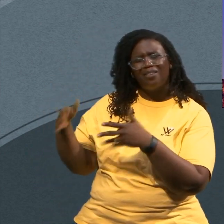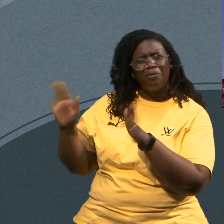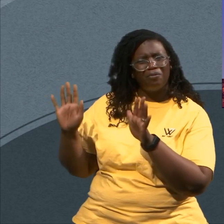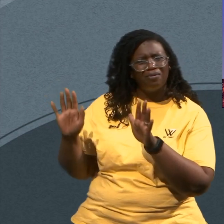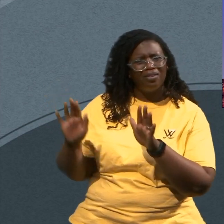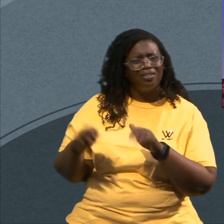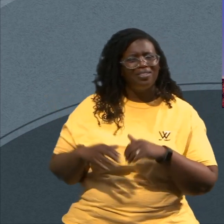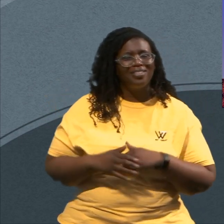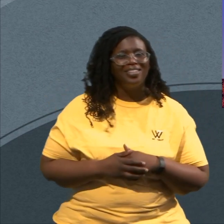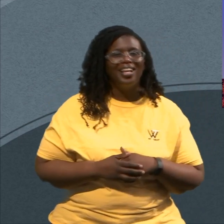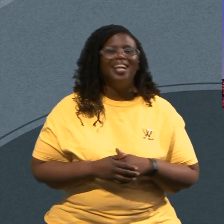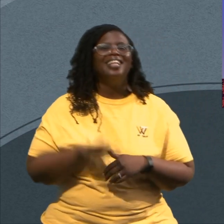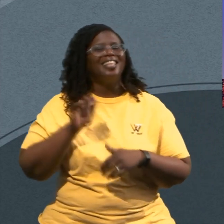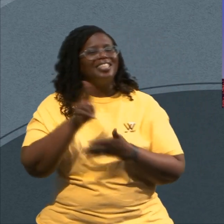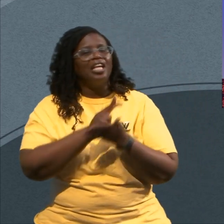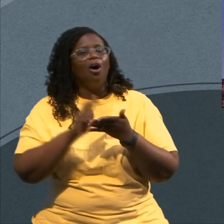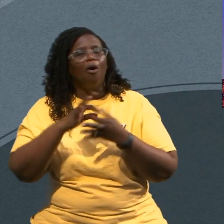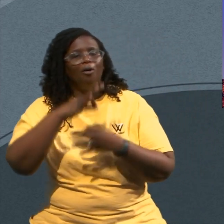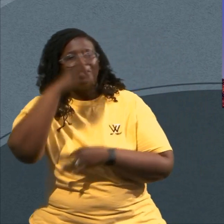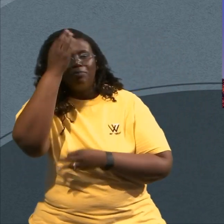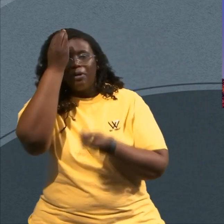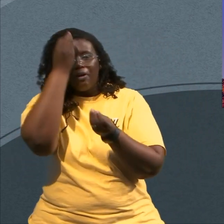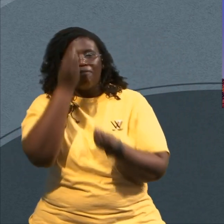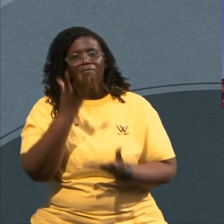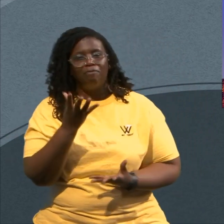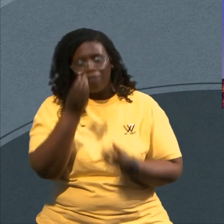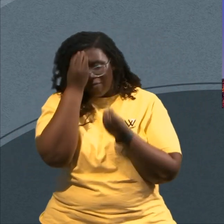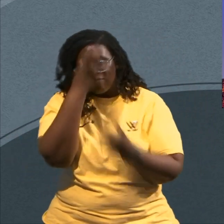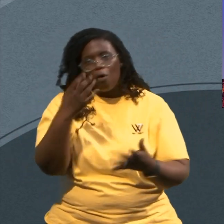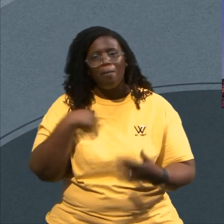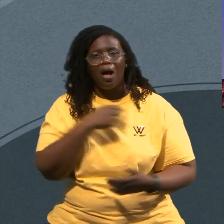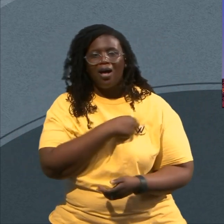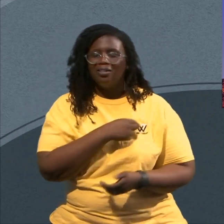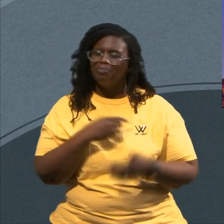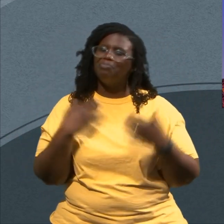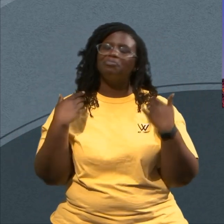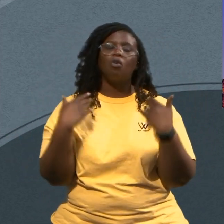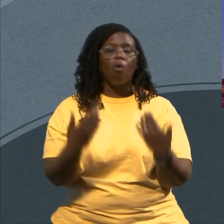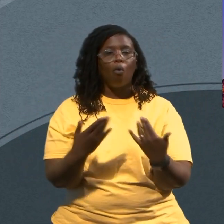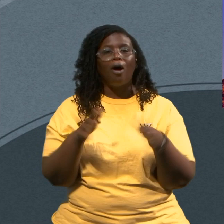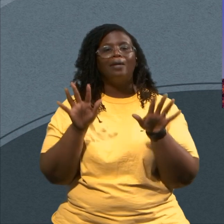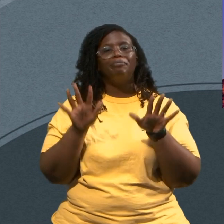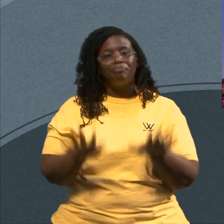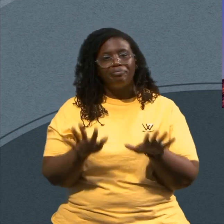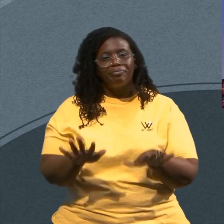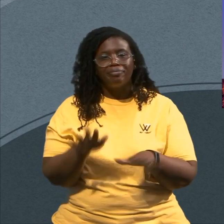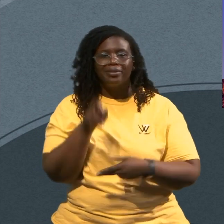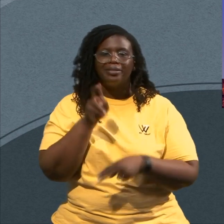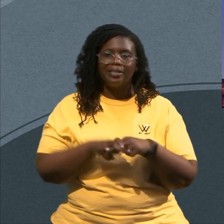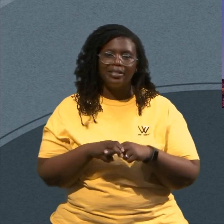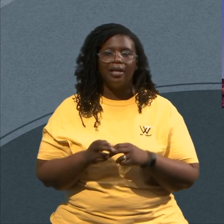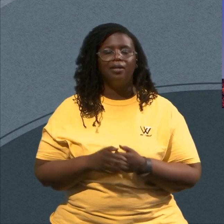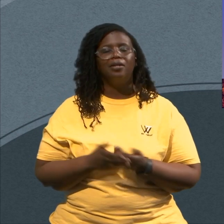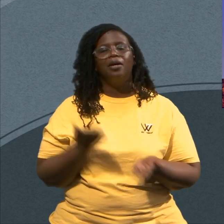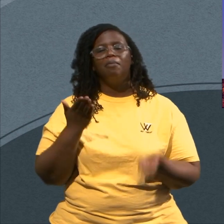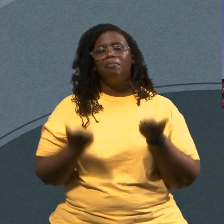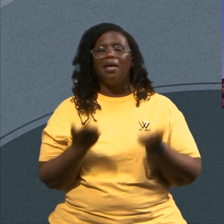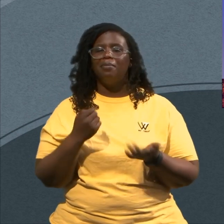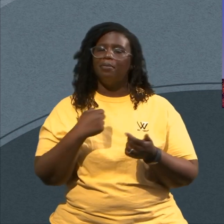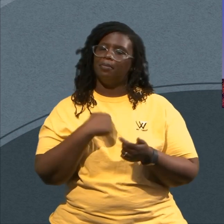Go Somewhere And sit Down Maybe this Is just James Gale You're Being Too Transparent But there Have been